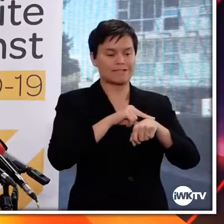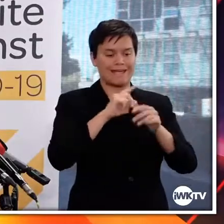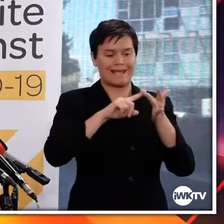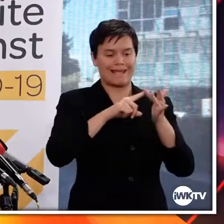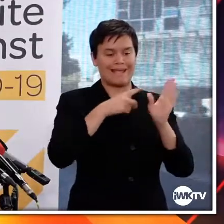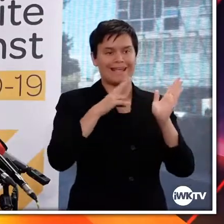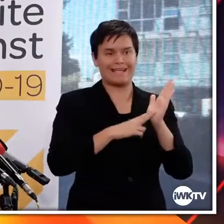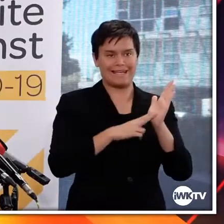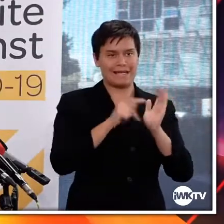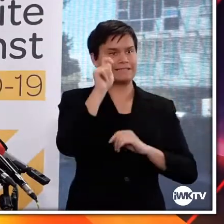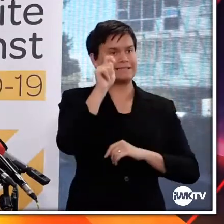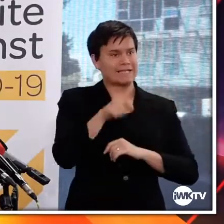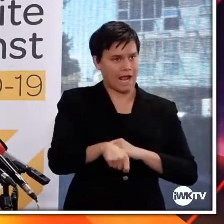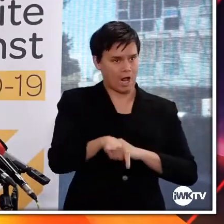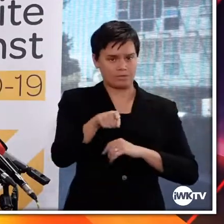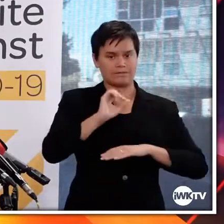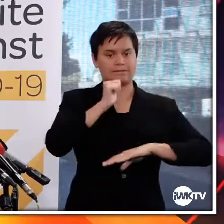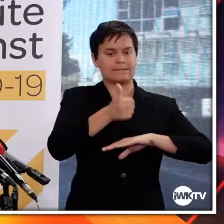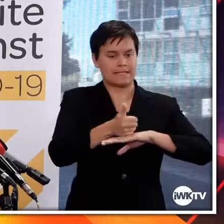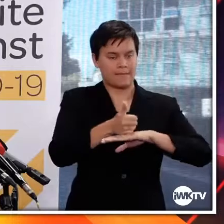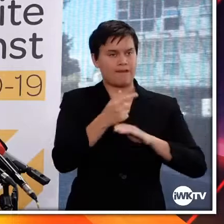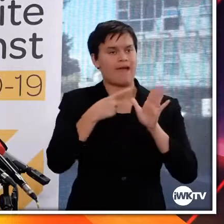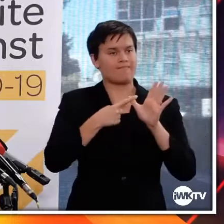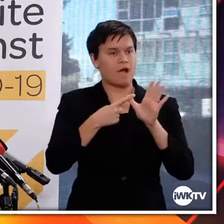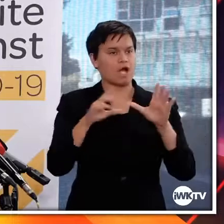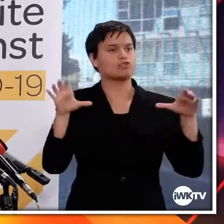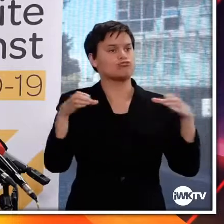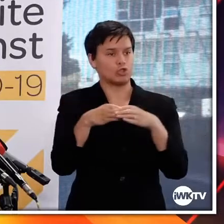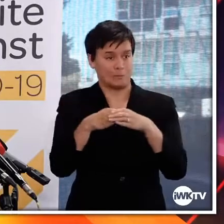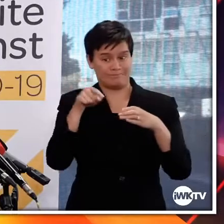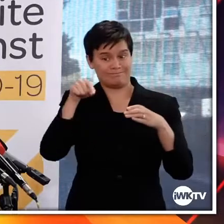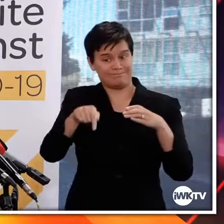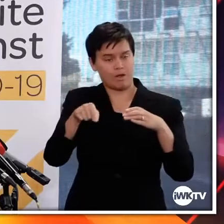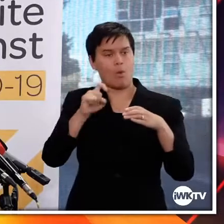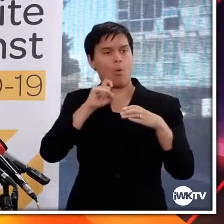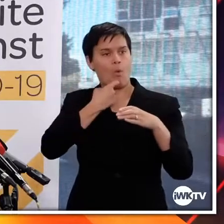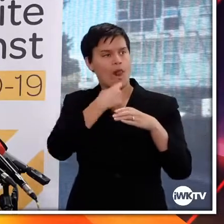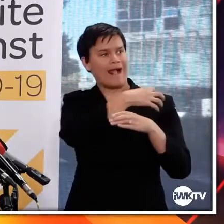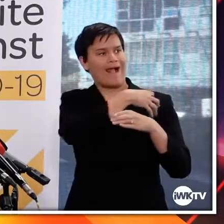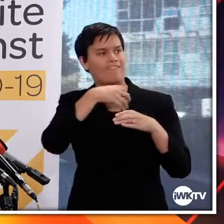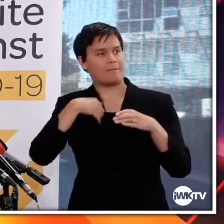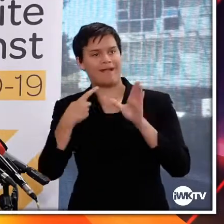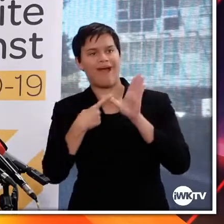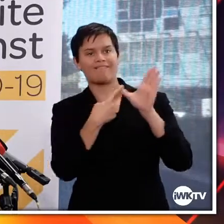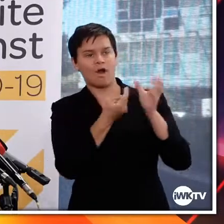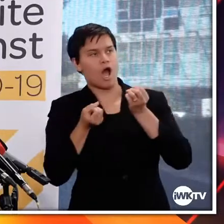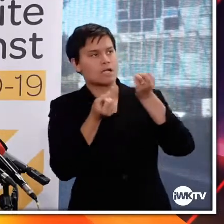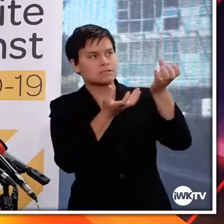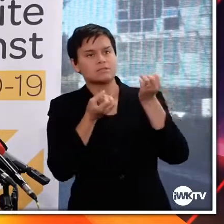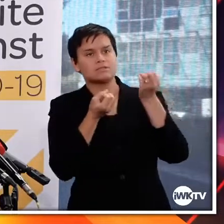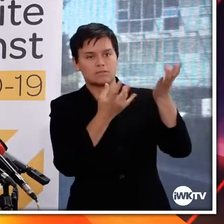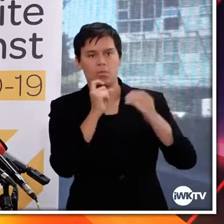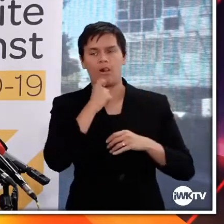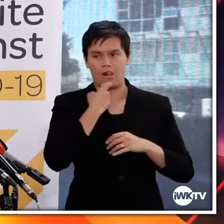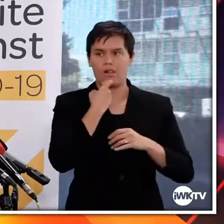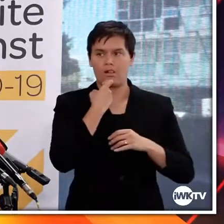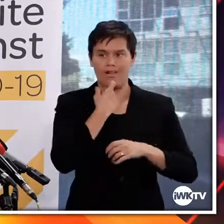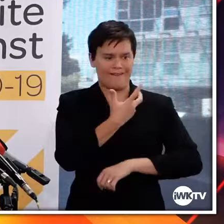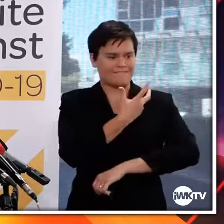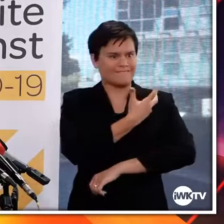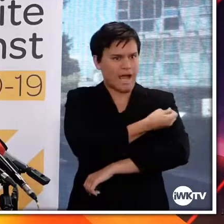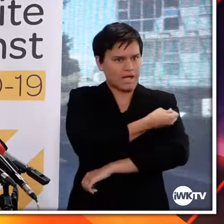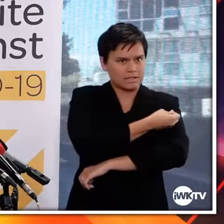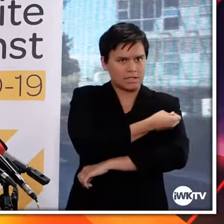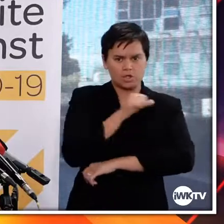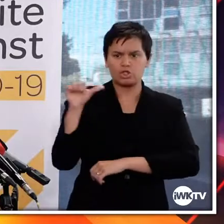advisory group to provide advice to the government on the use of the vaccine, which